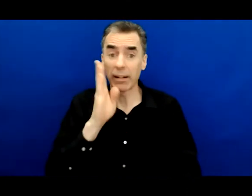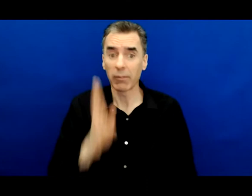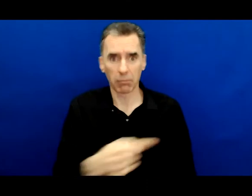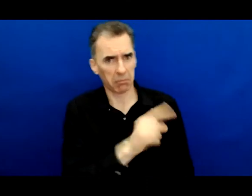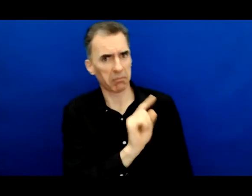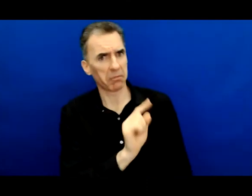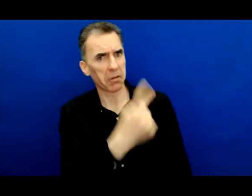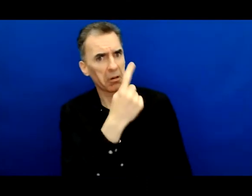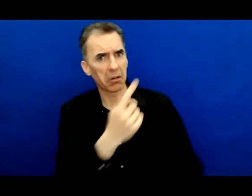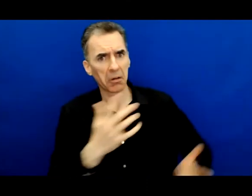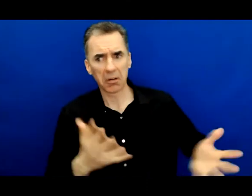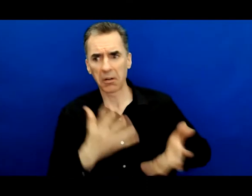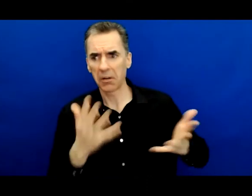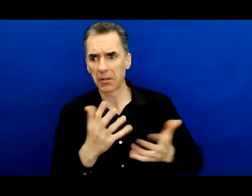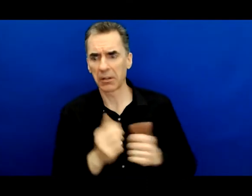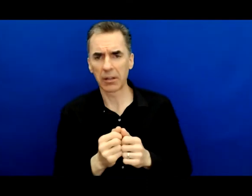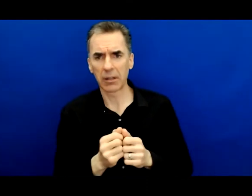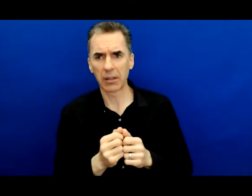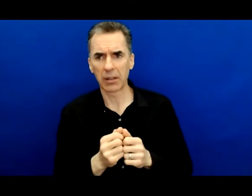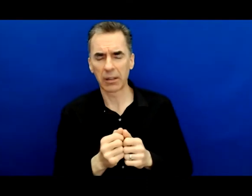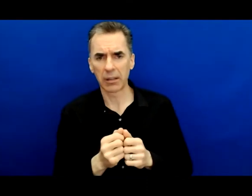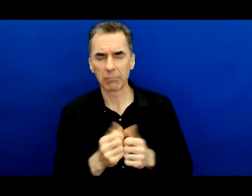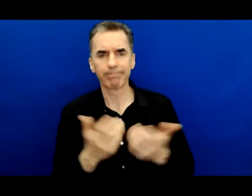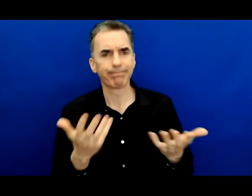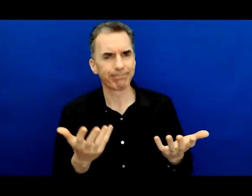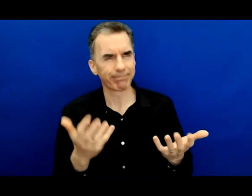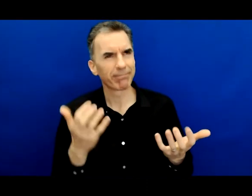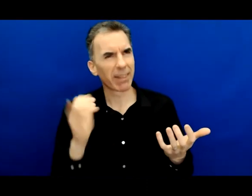And, you know, I look back on it now and maybe I romanticized the moment.